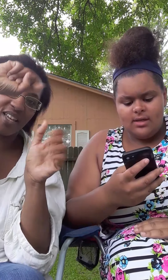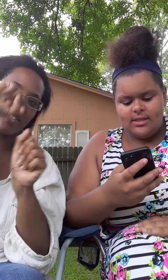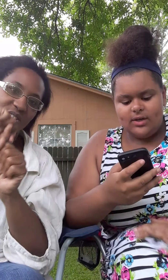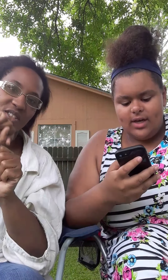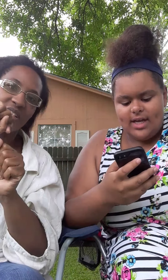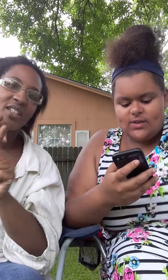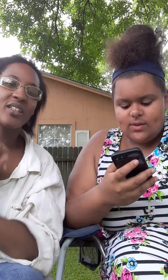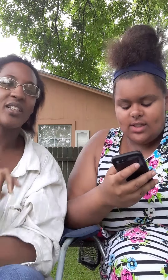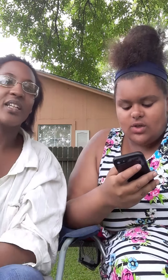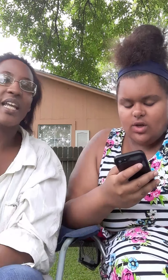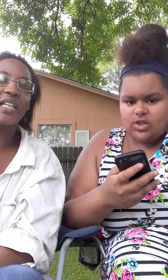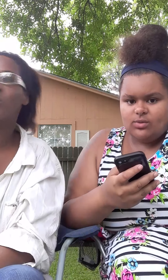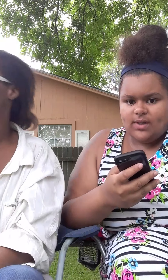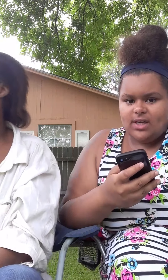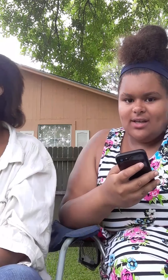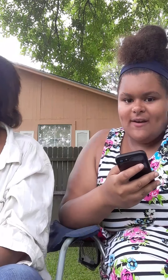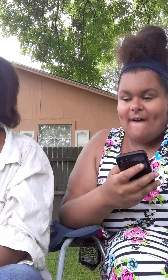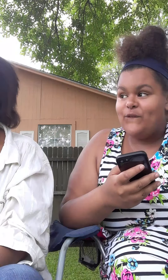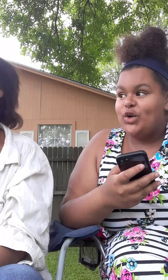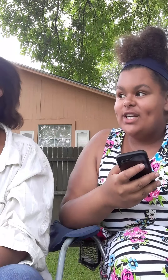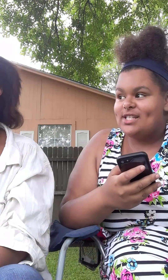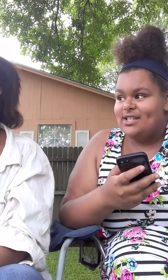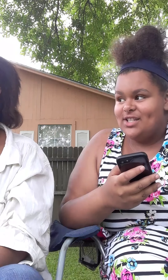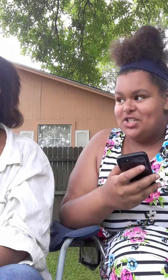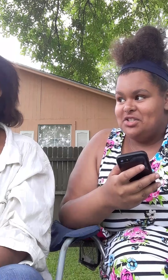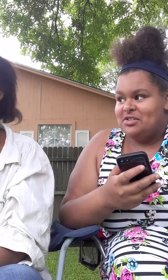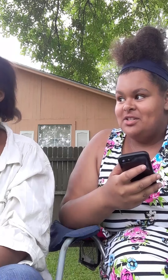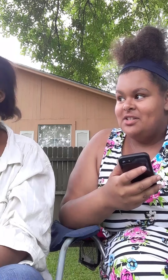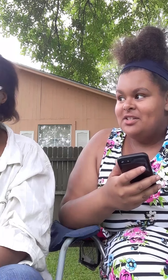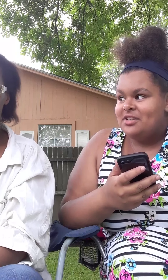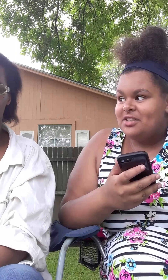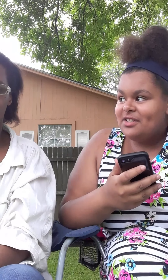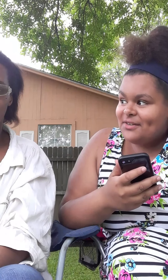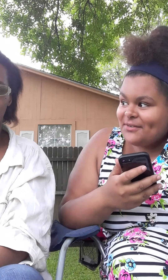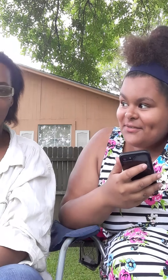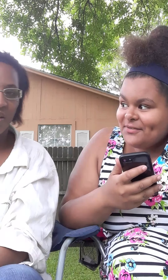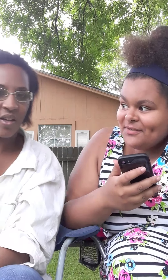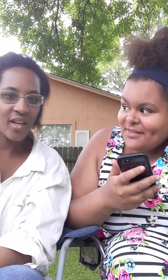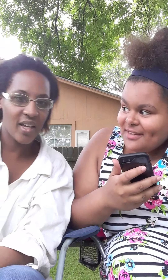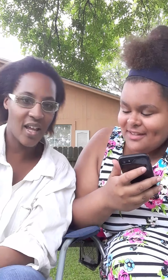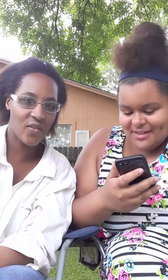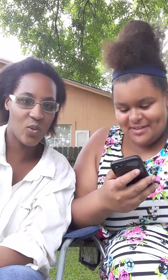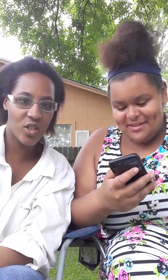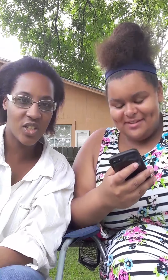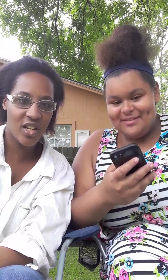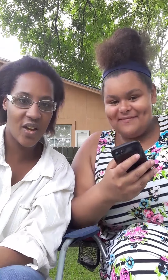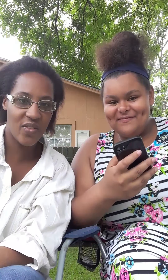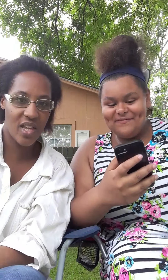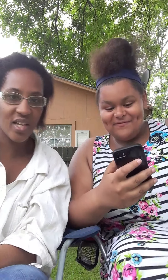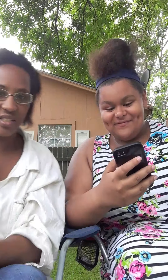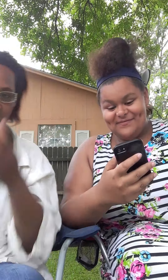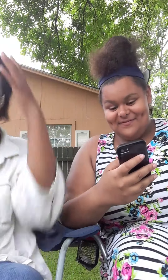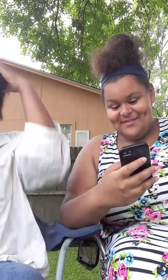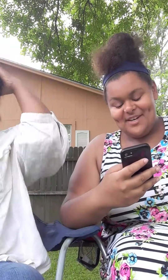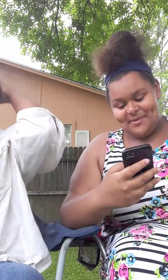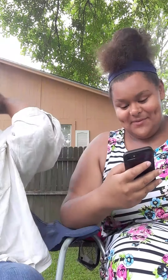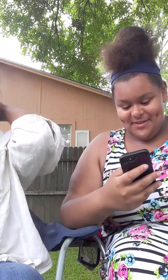So the next one is going to be a freaks edition. And everyone should love this. It's going to be fun.